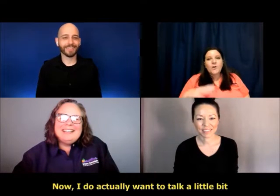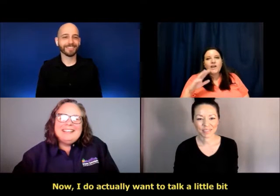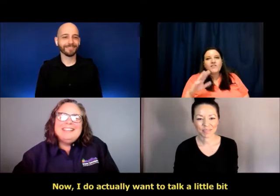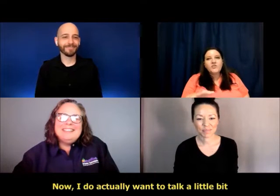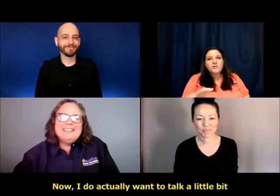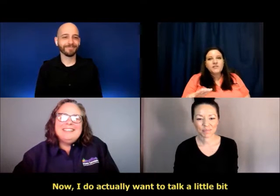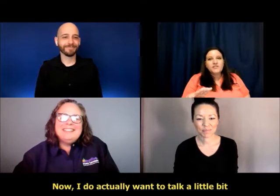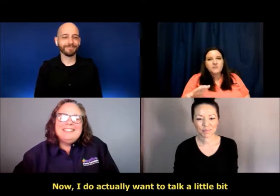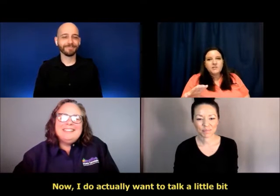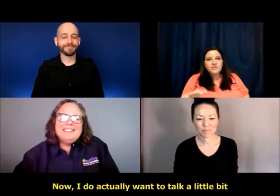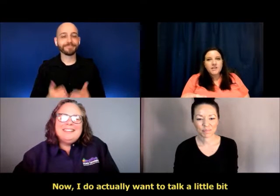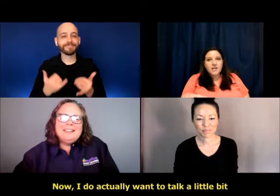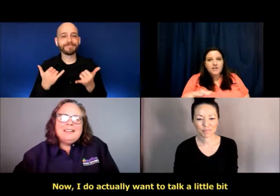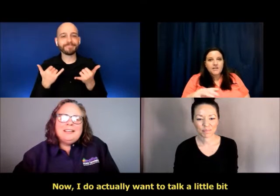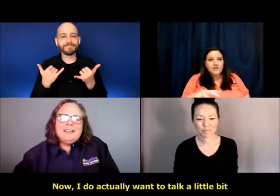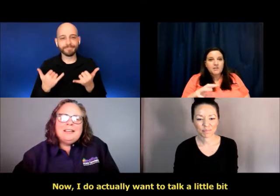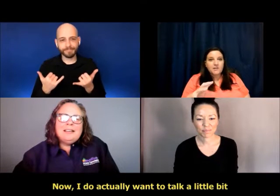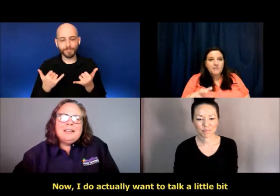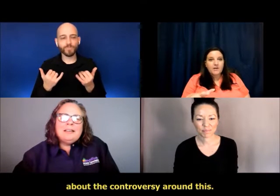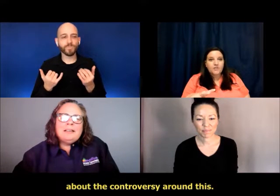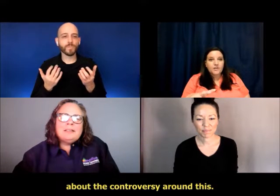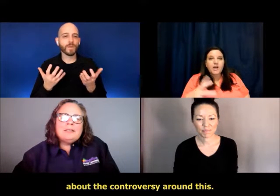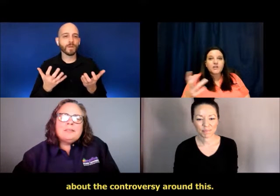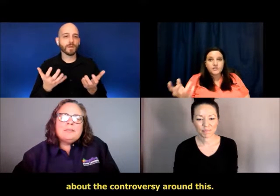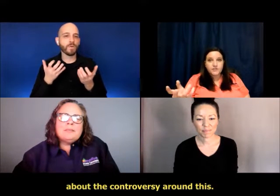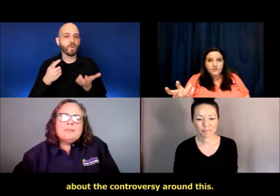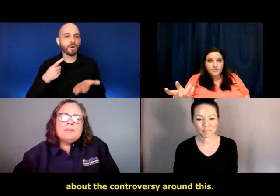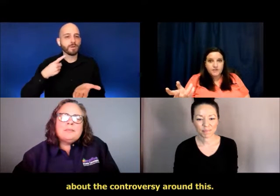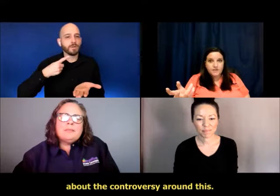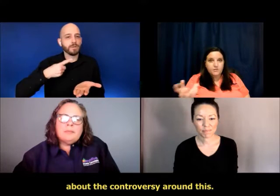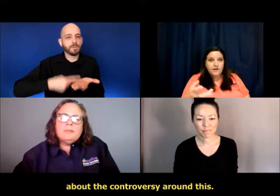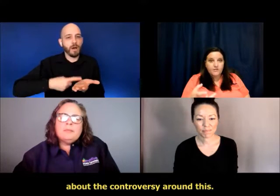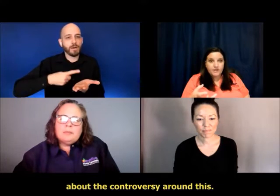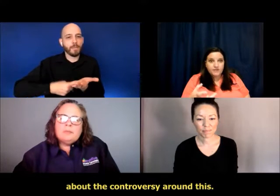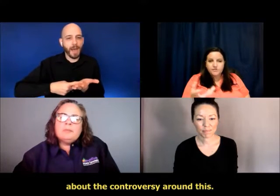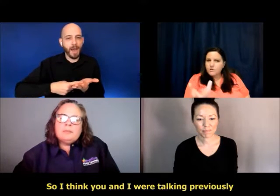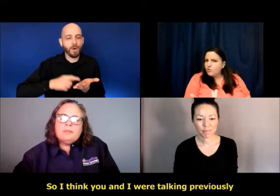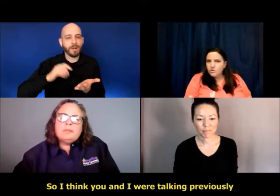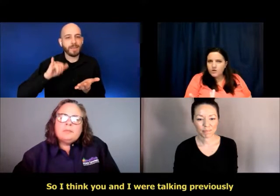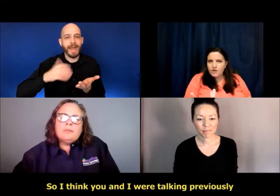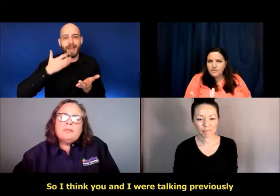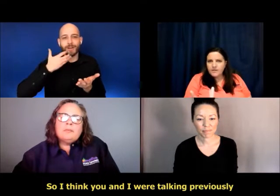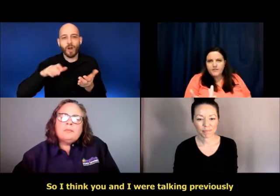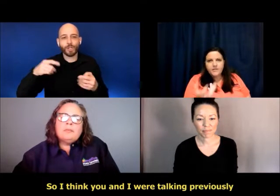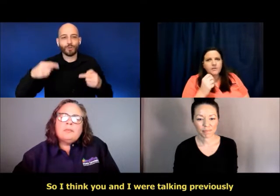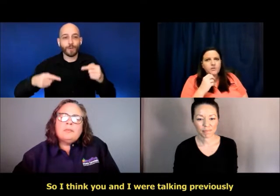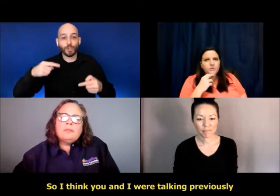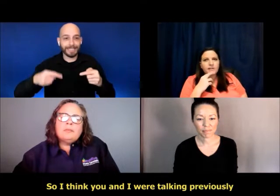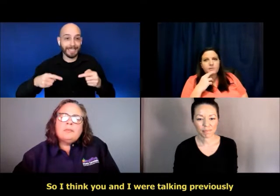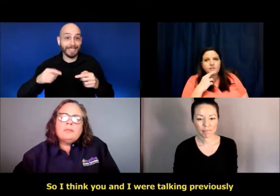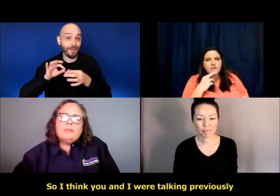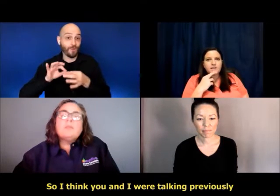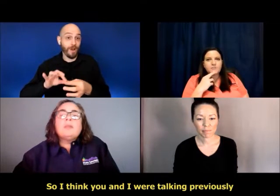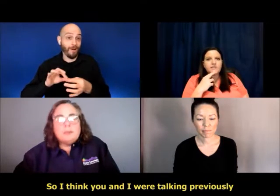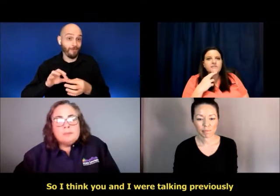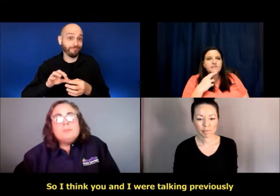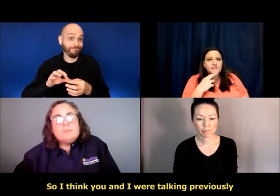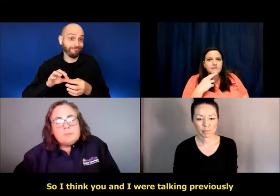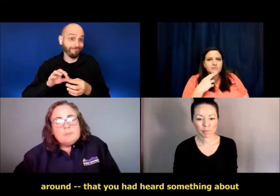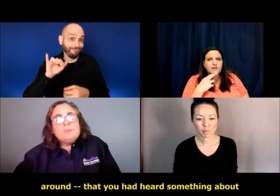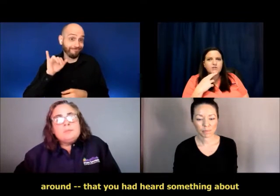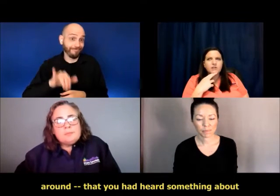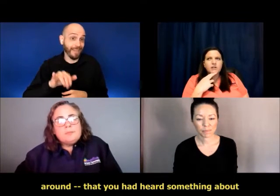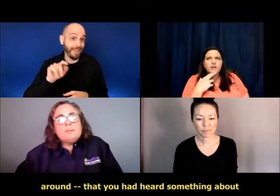Now, I do actually want to talk a little bit about the controversy around this. So, um, I think you and I were talking